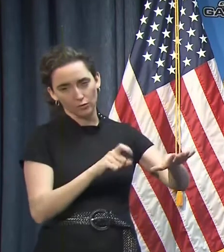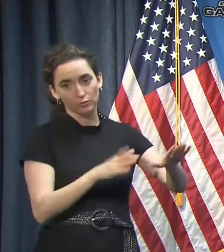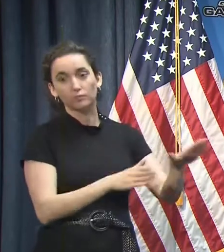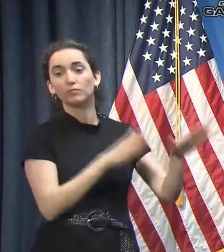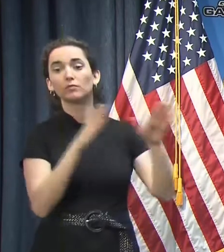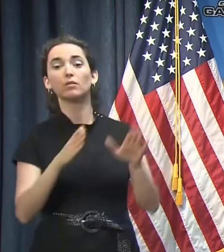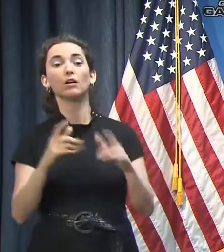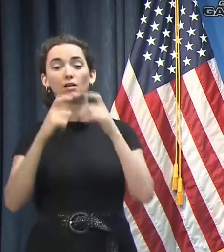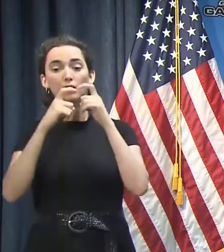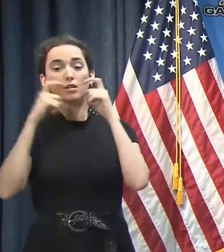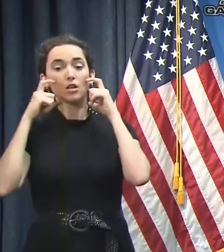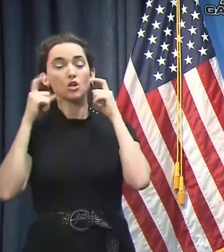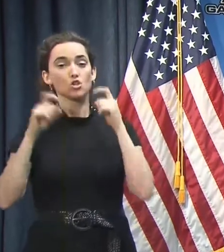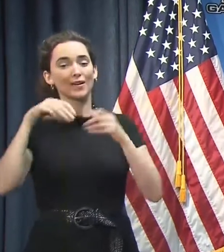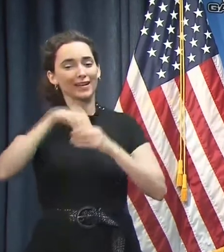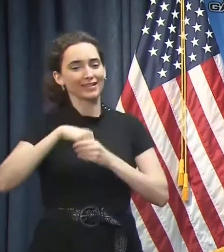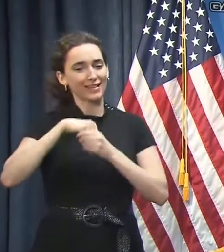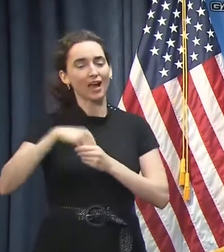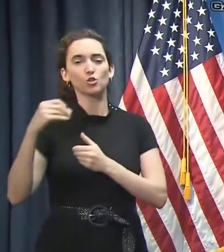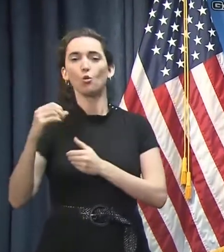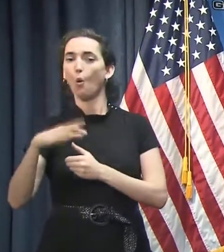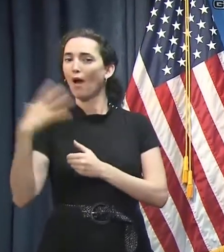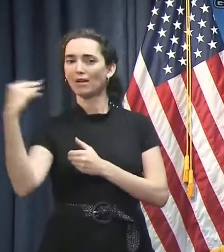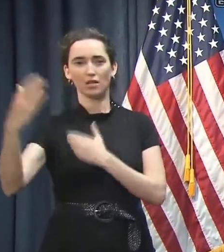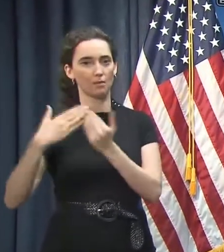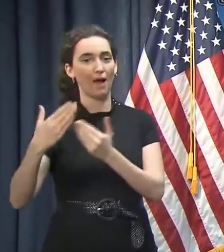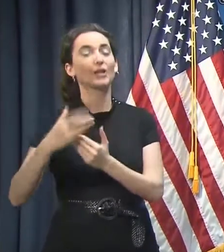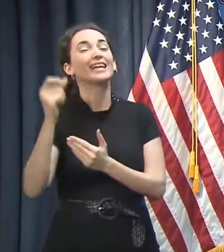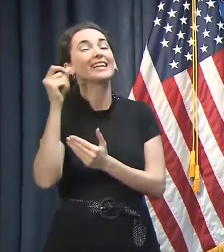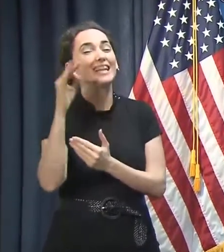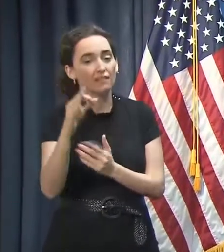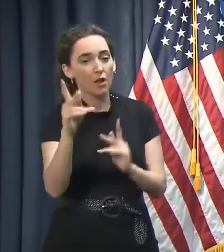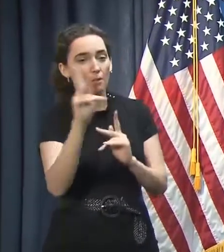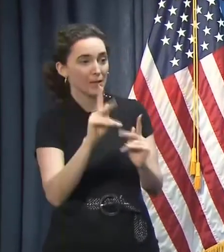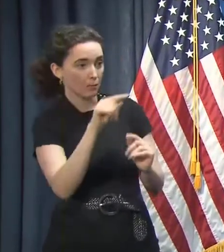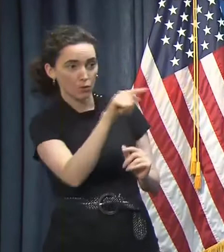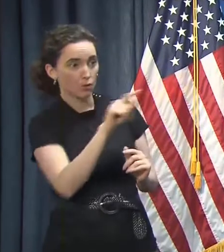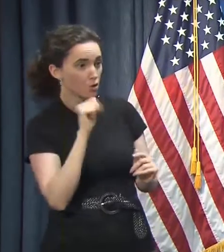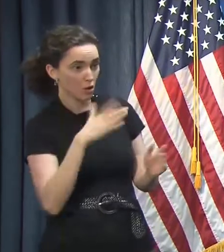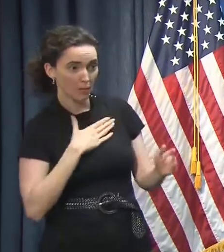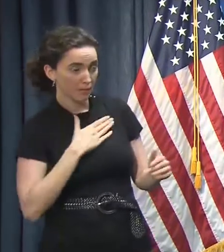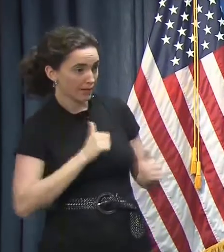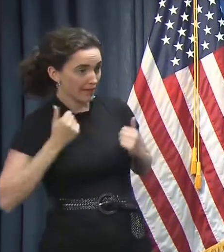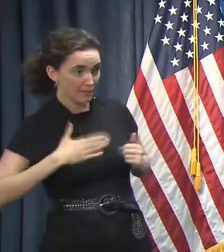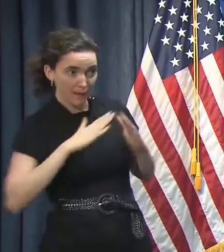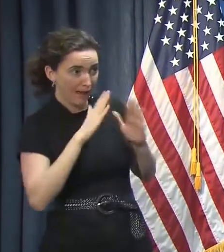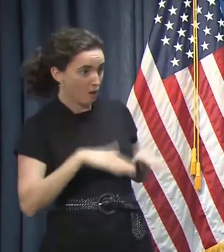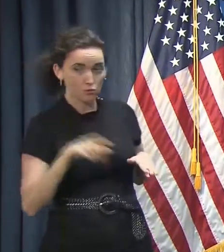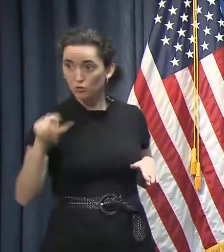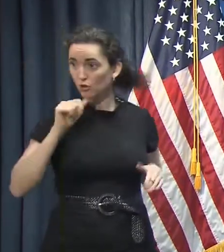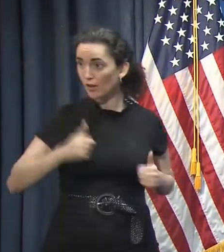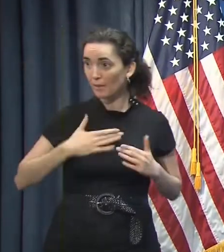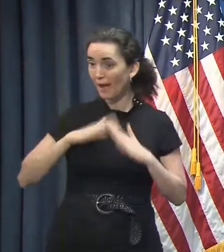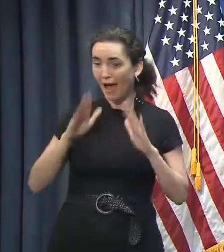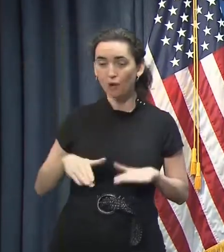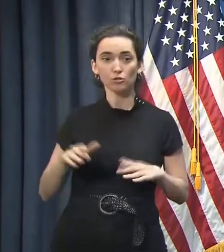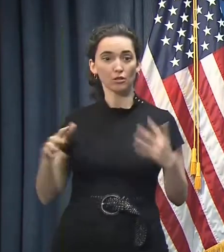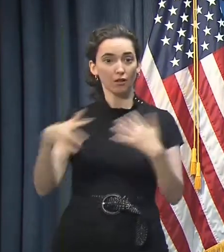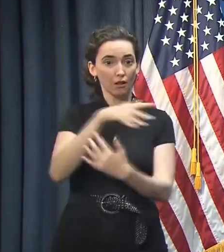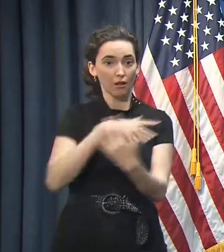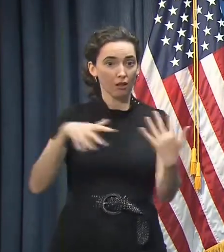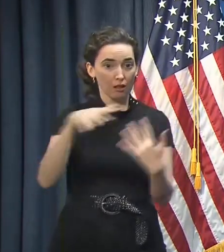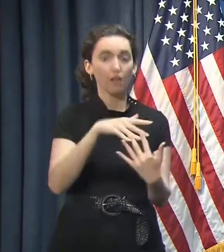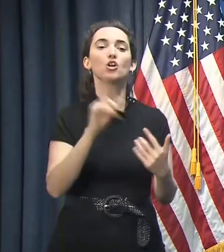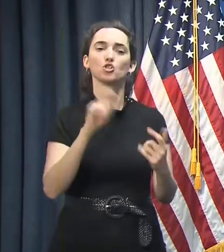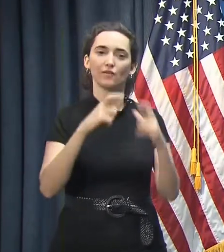by everyone anytime that they're going to be near others who are not members of their immediate household. This does